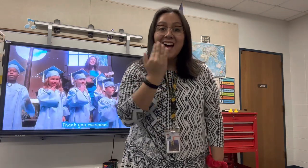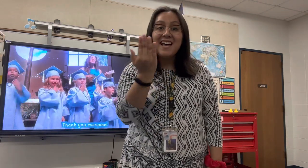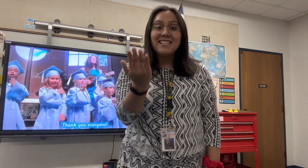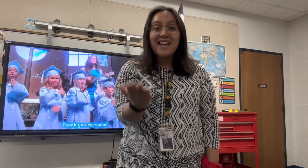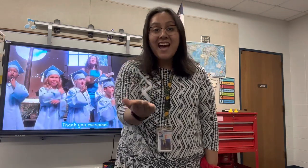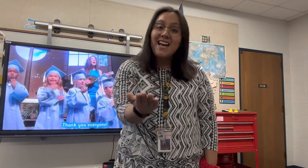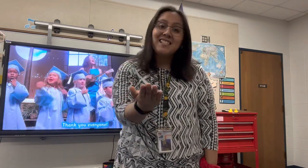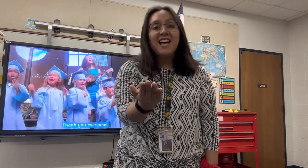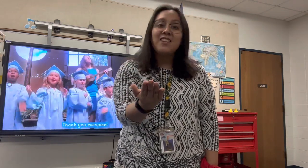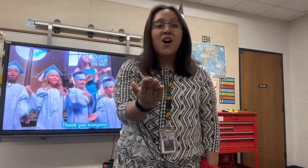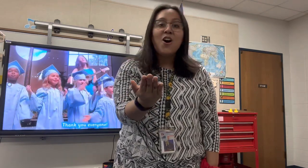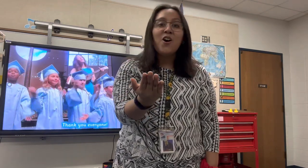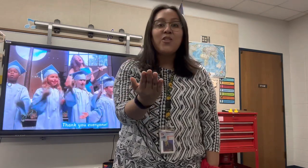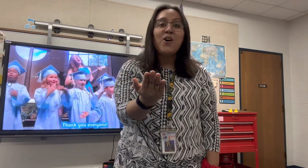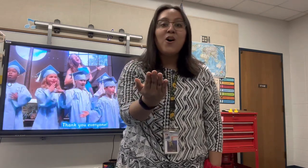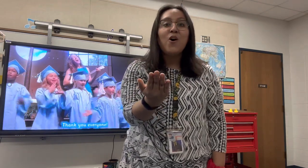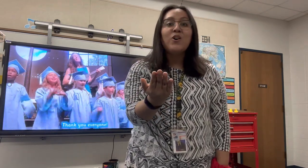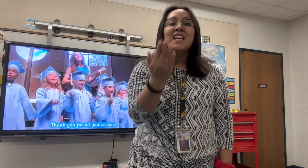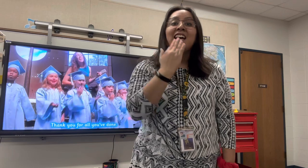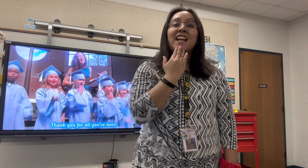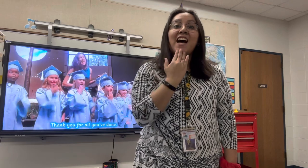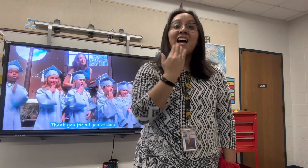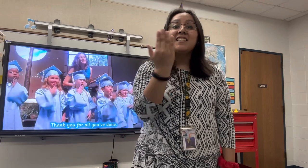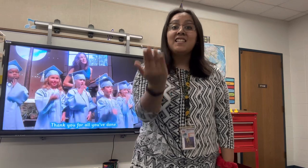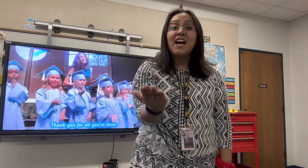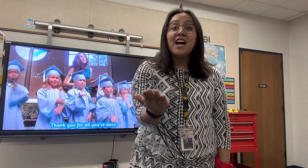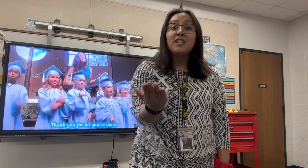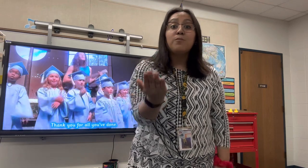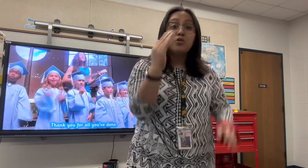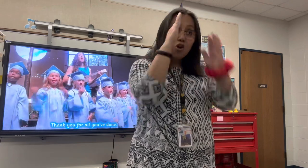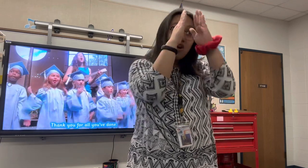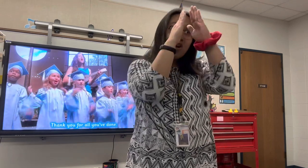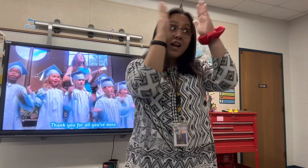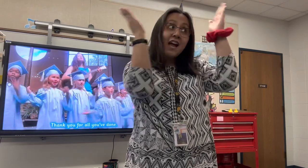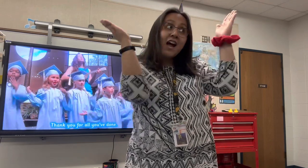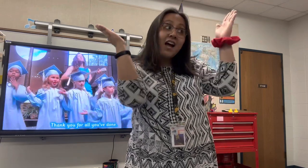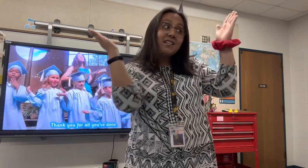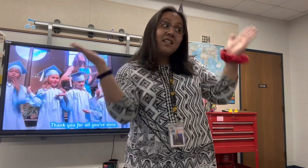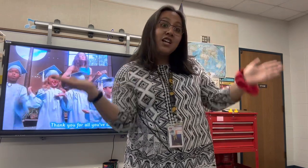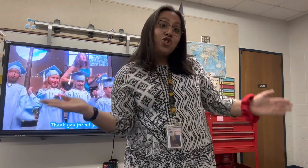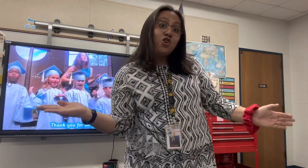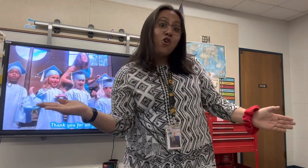a todos. Gracias por todo lo que has hecho.